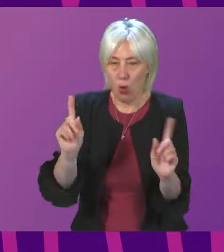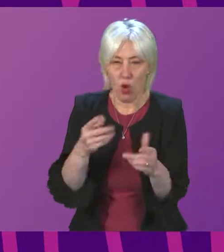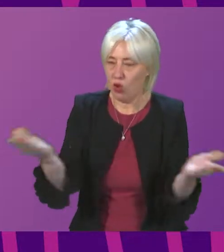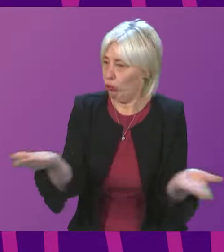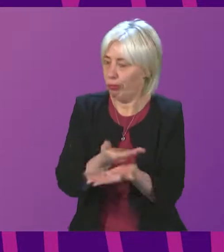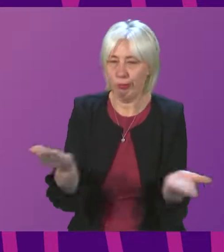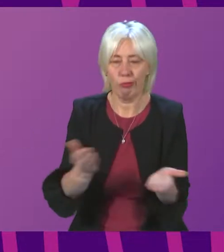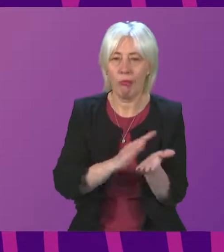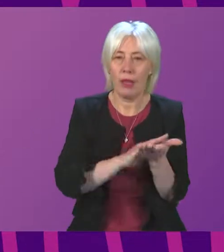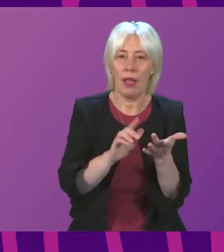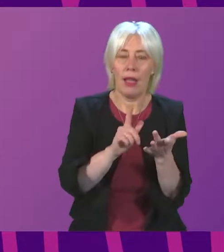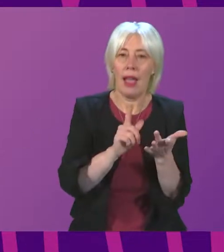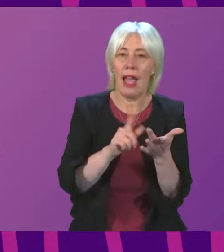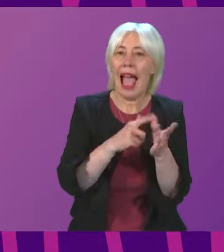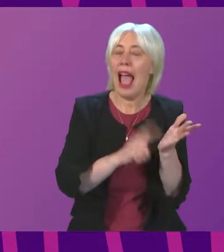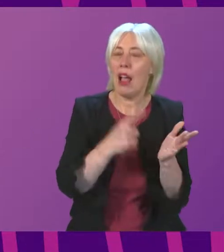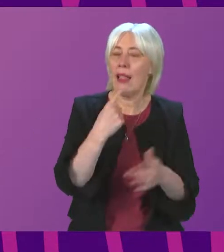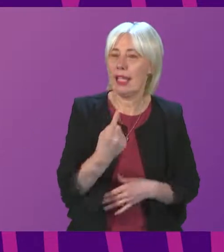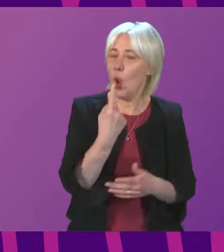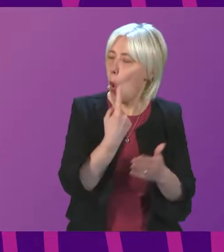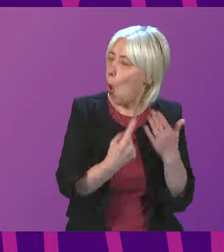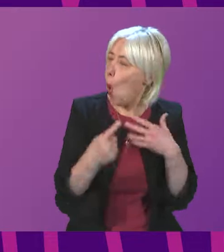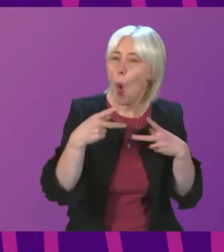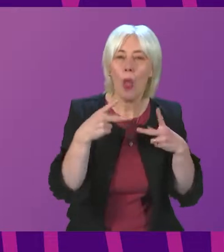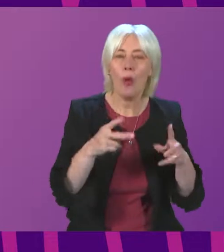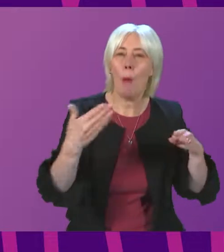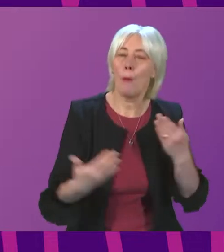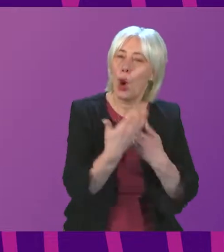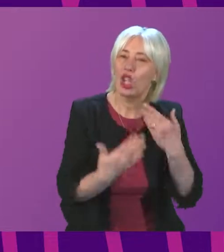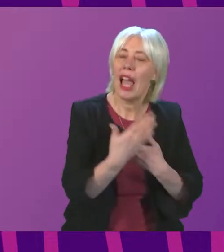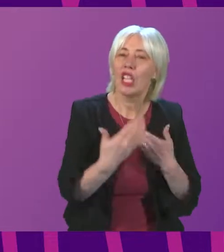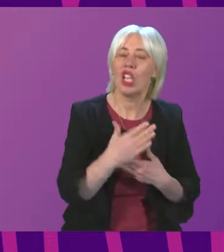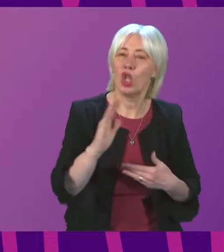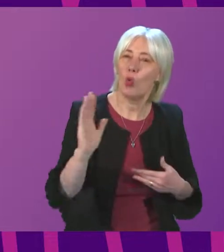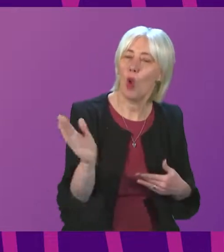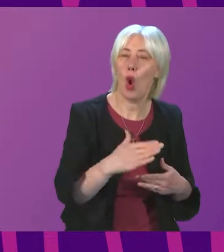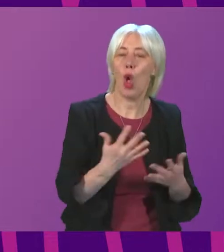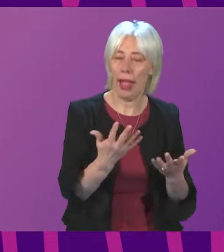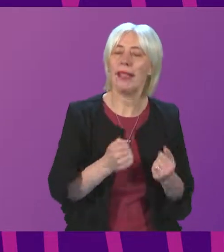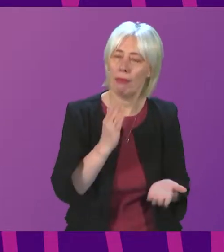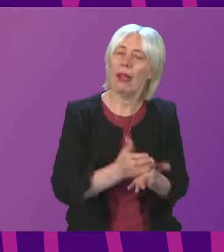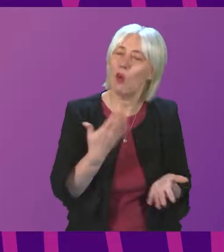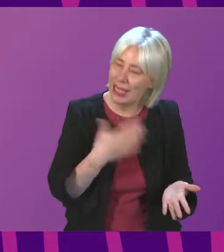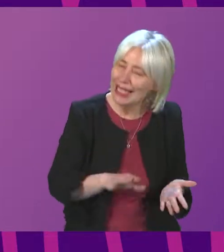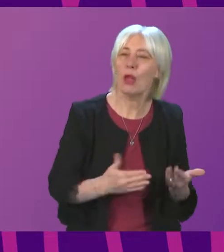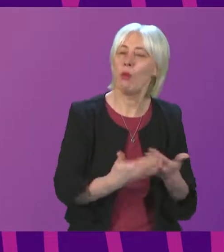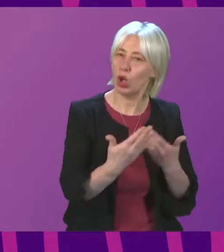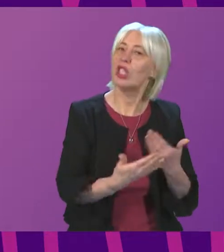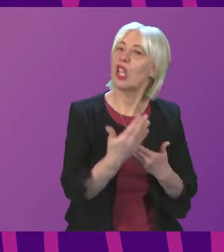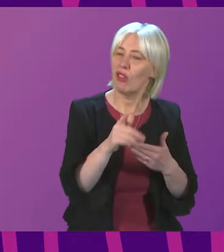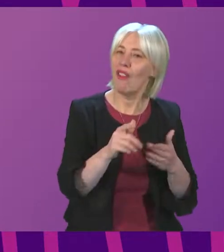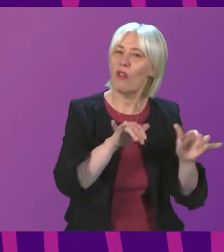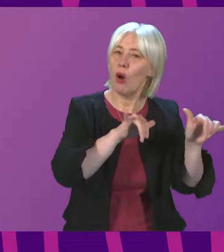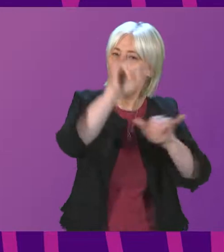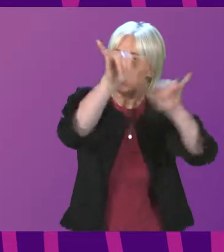was suggesting that the only way of achieving the modernisation that everybody accepts is necessary in terms of the future of air traffic